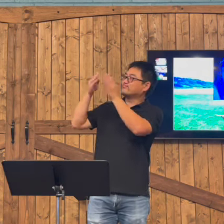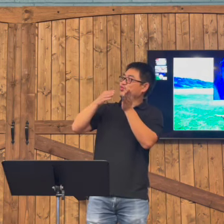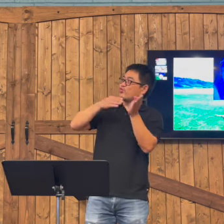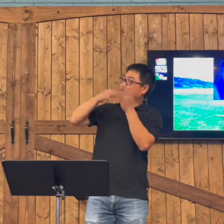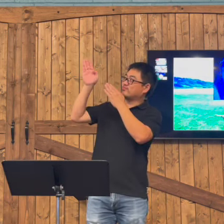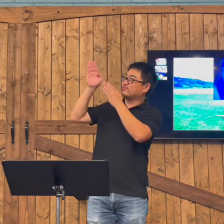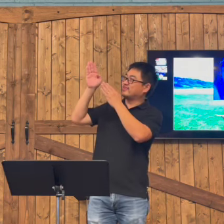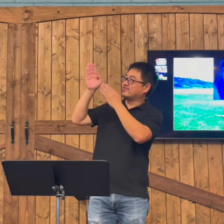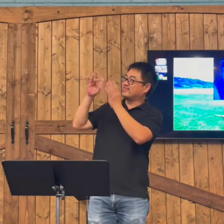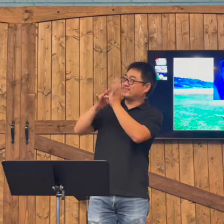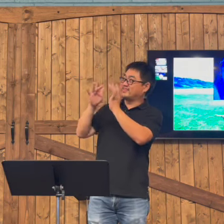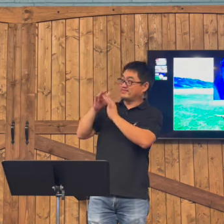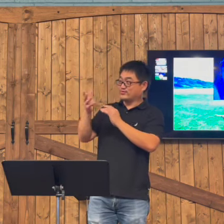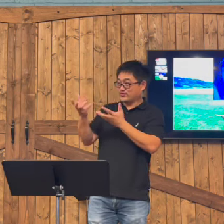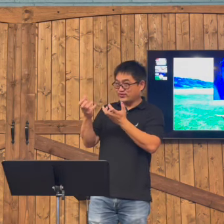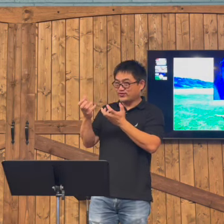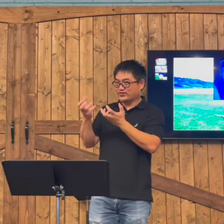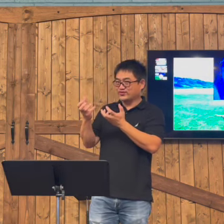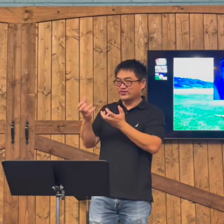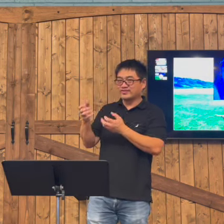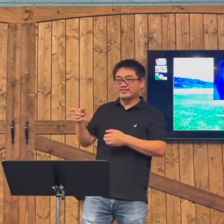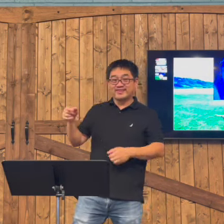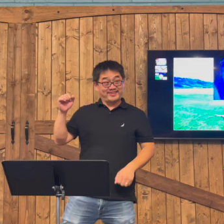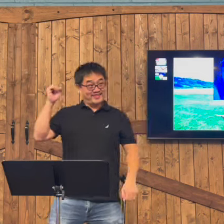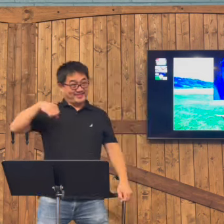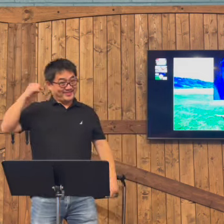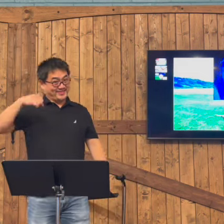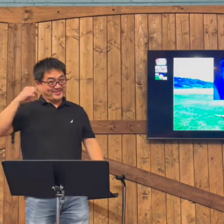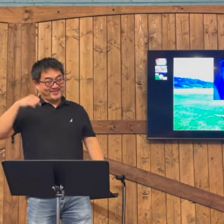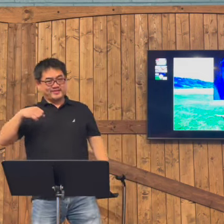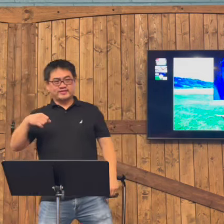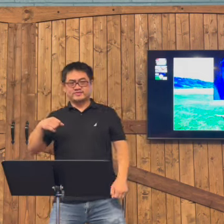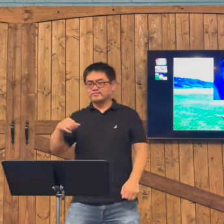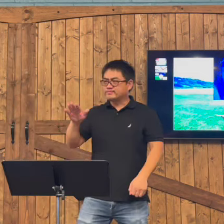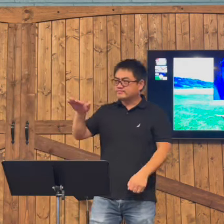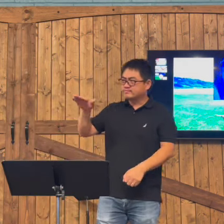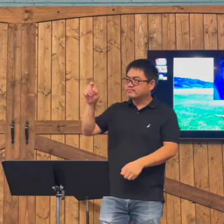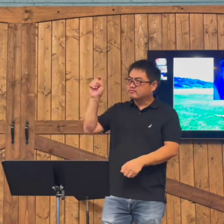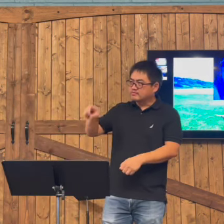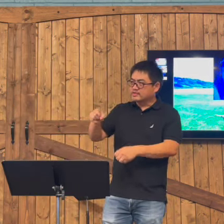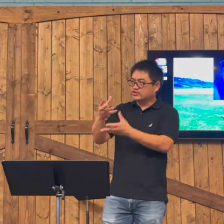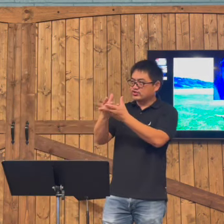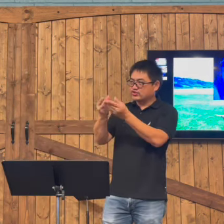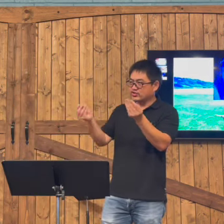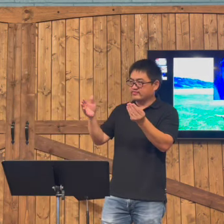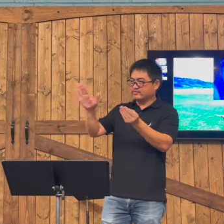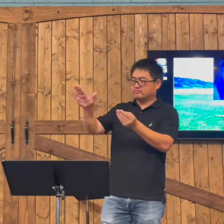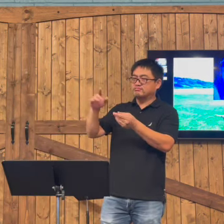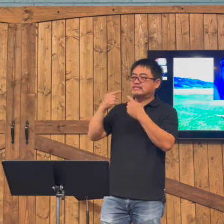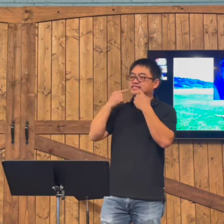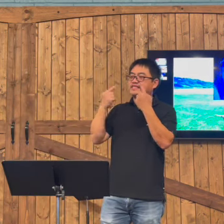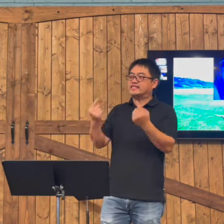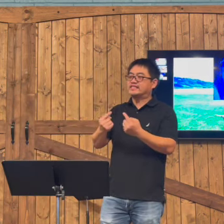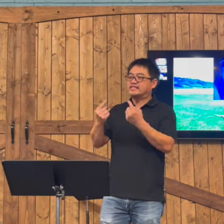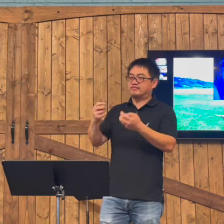Jesus was talking about the water. The water was alive. If they were. She repented. She She